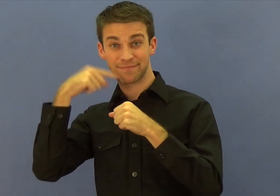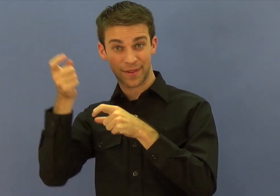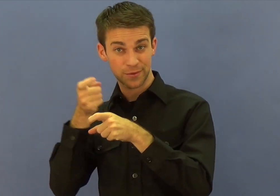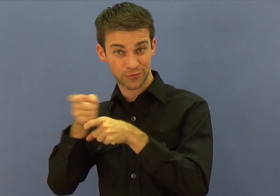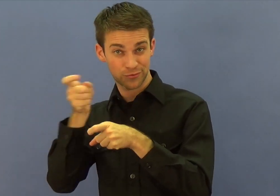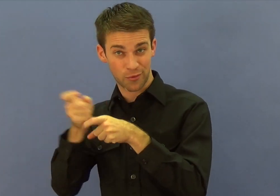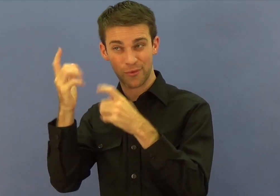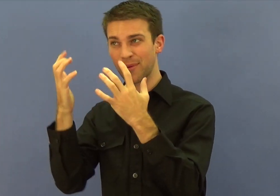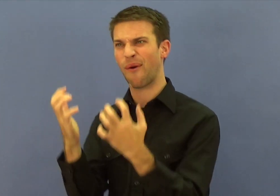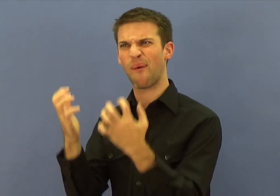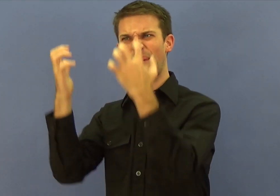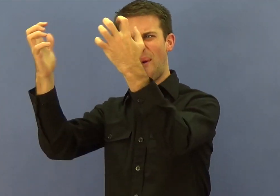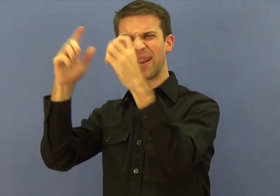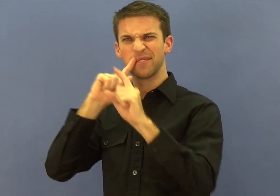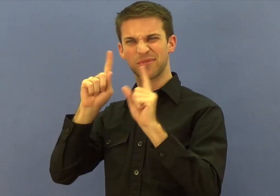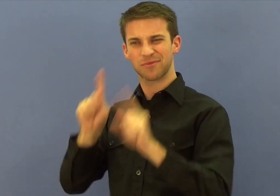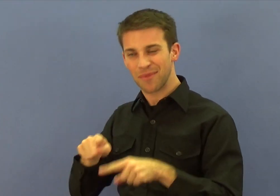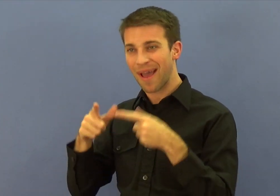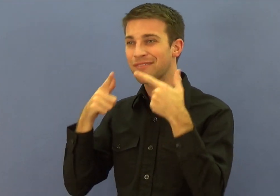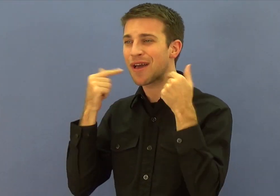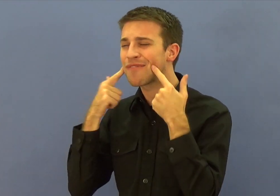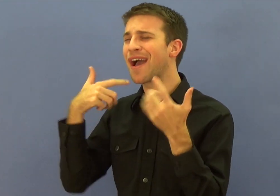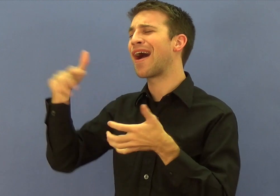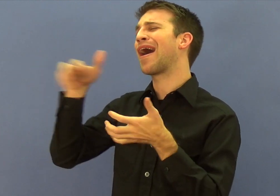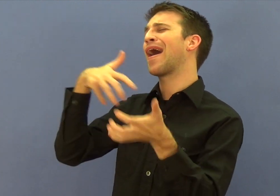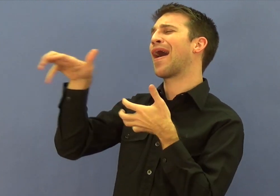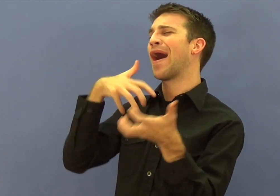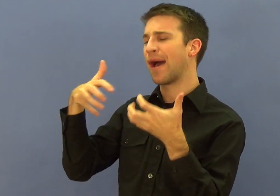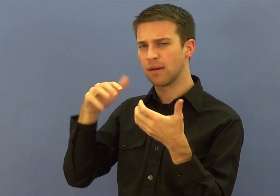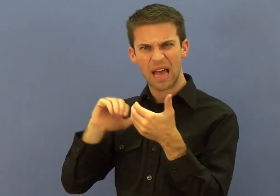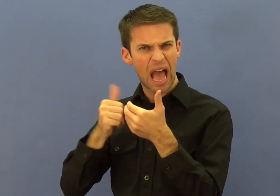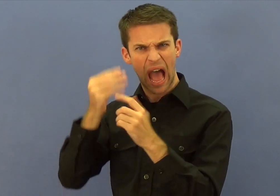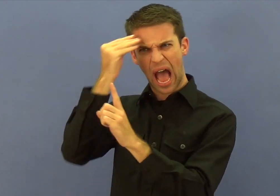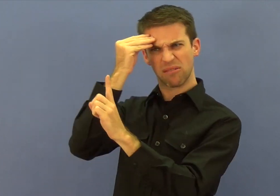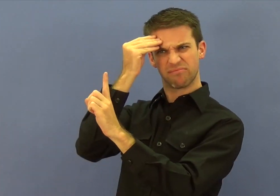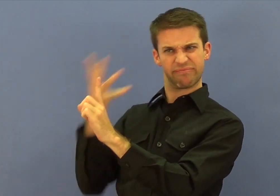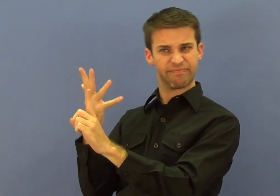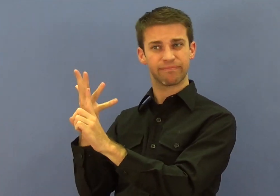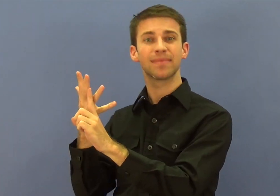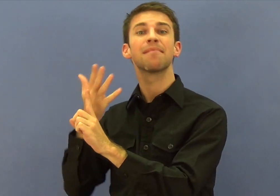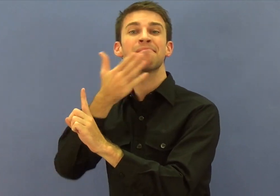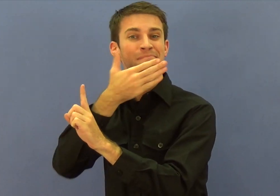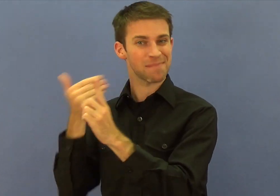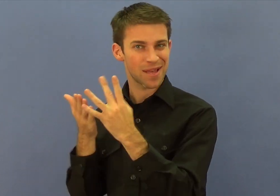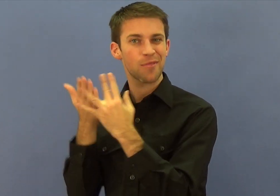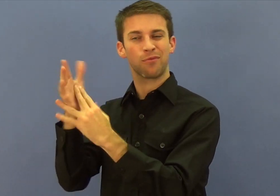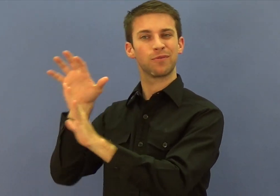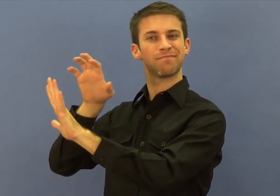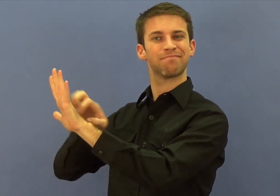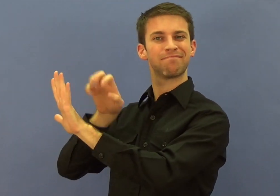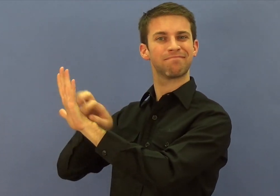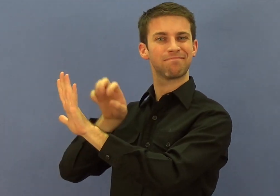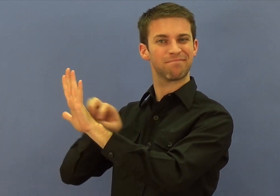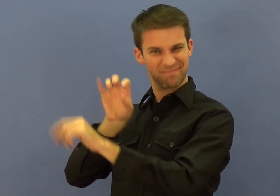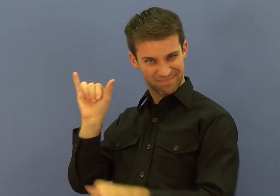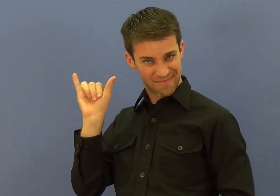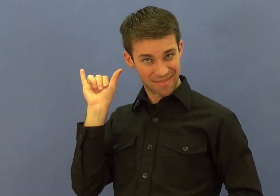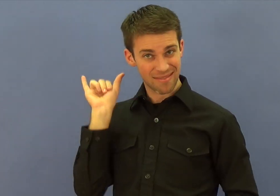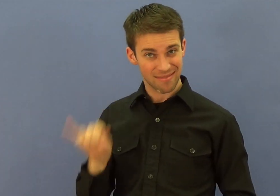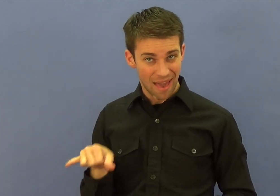Just to put everything in perspective, let's say that a deafblind presenter told a joke in their presentation. In order to inform the presenter that